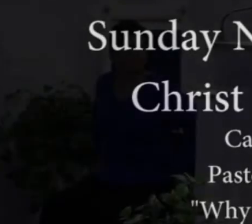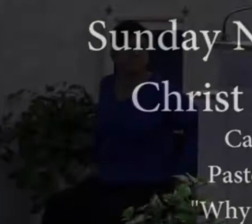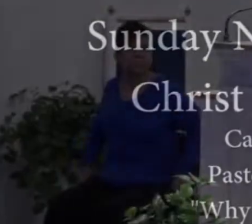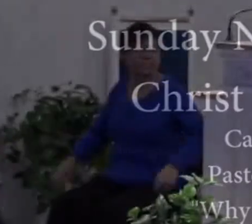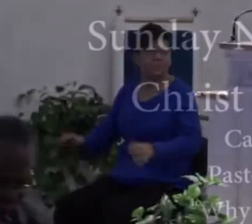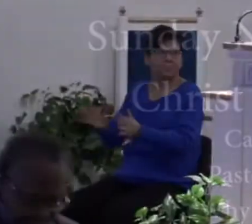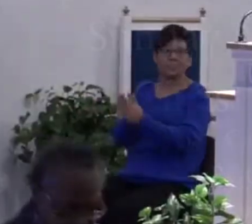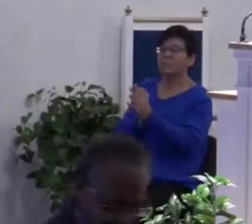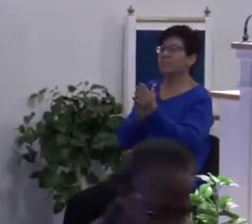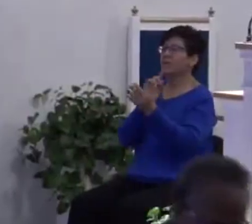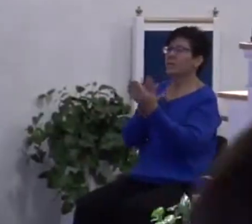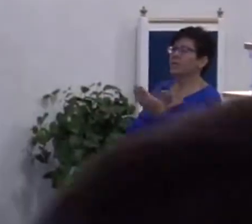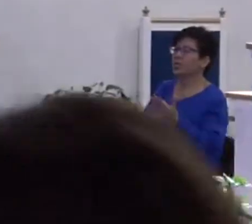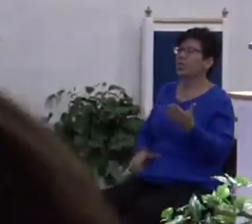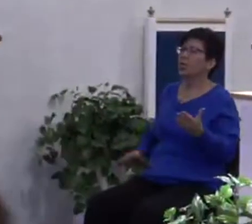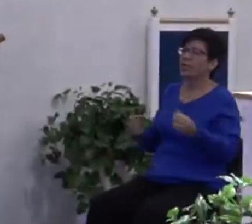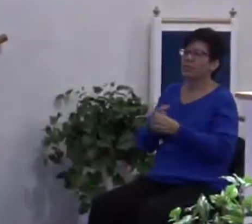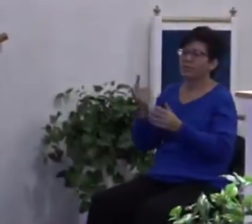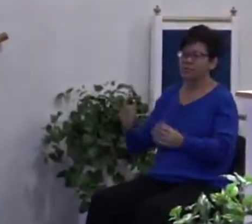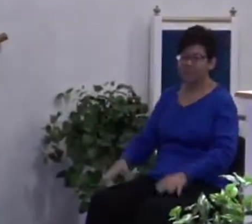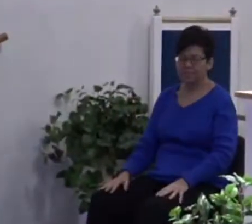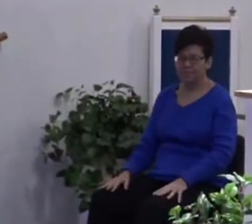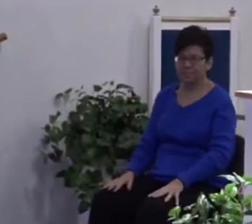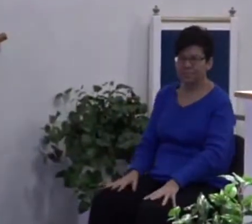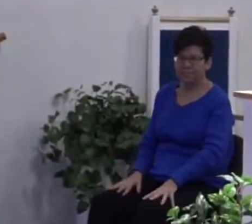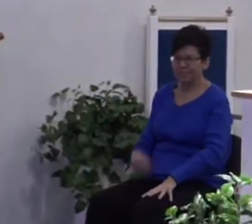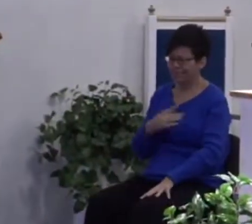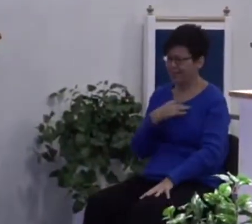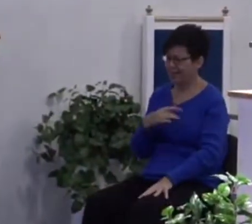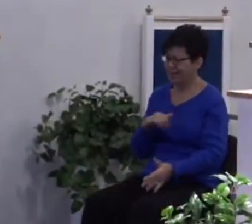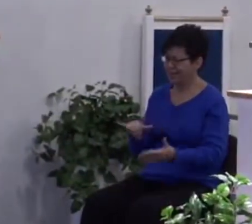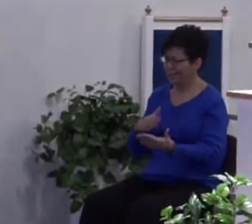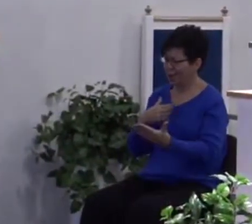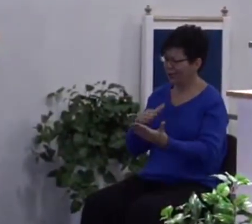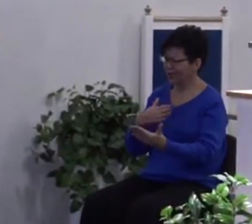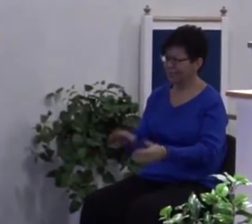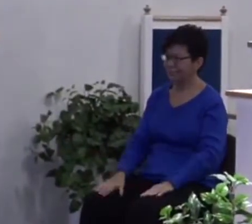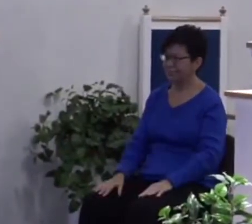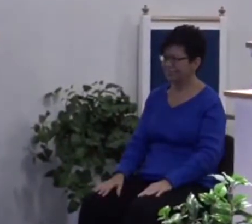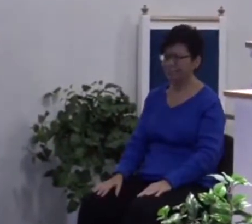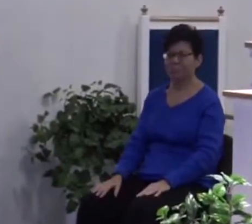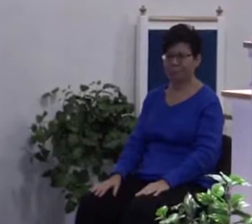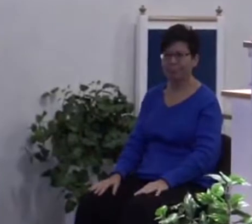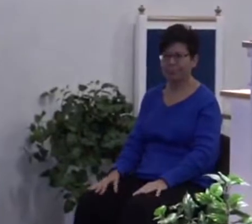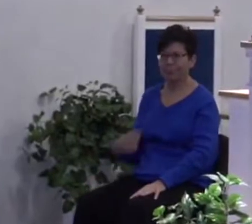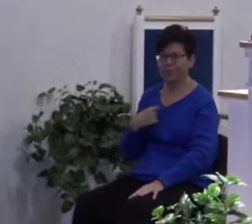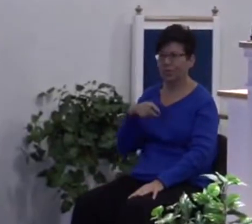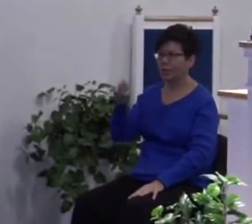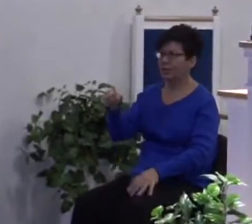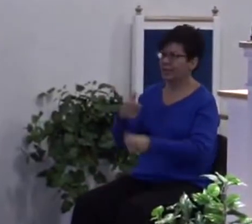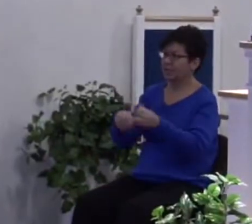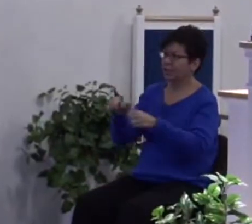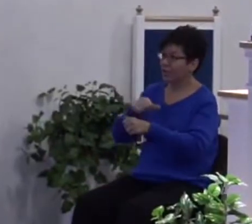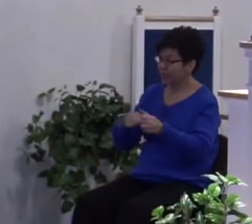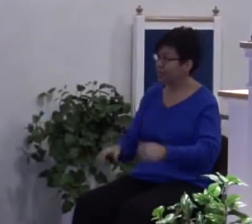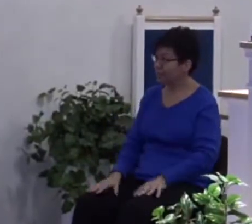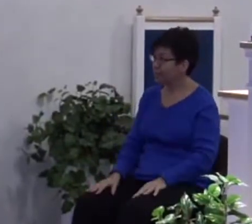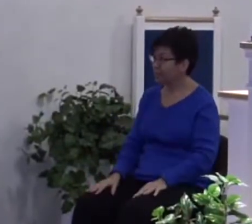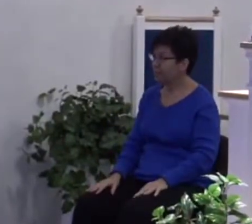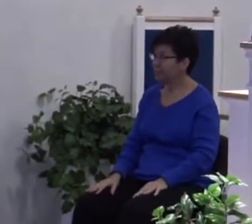Praise the Lord, everyone. I like that song. We do need each other. And I don't